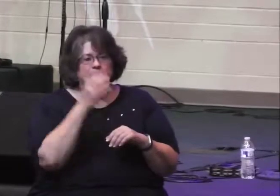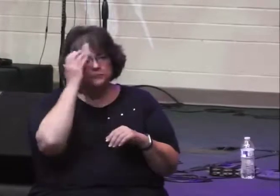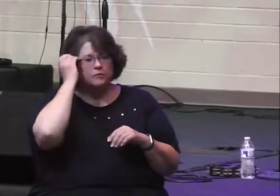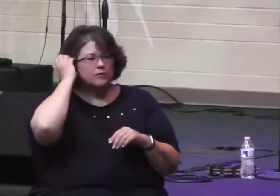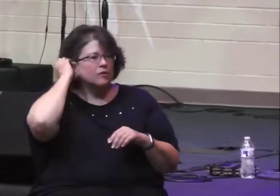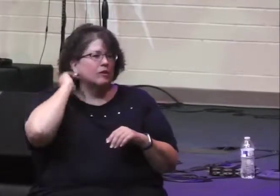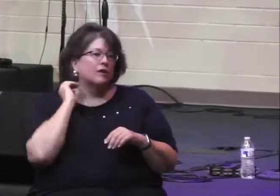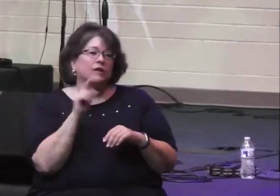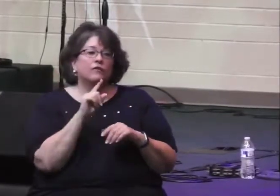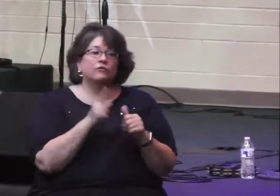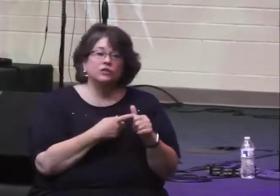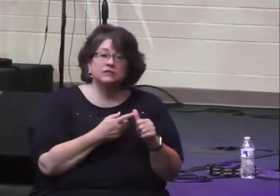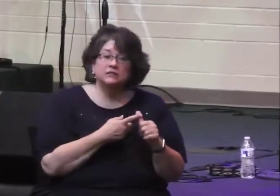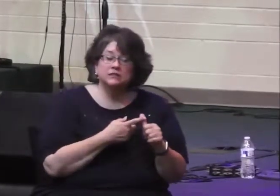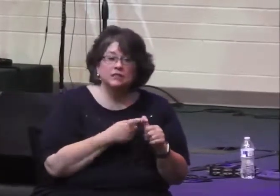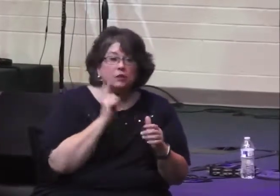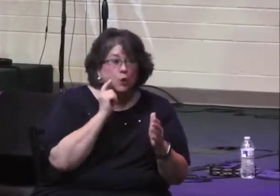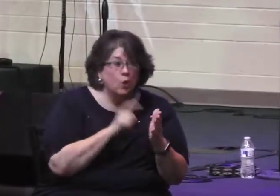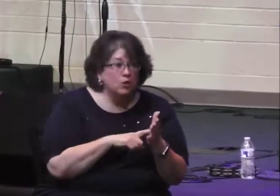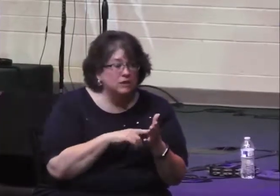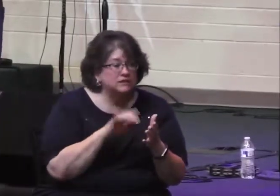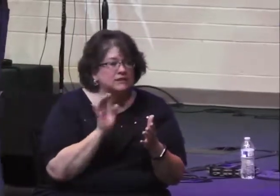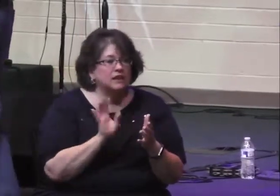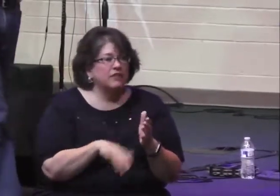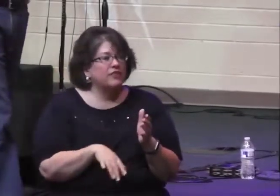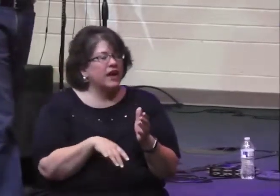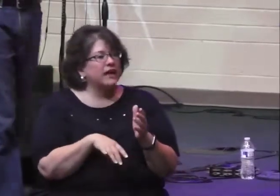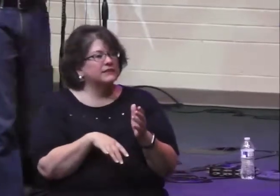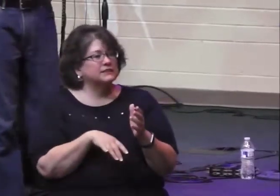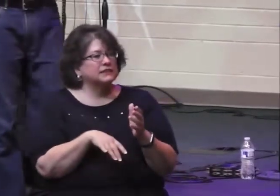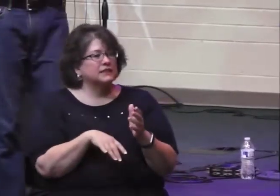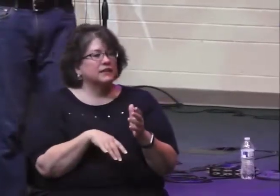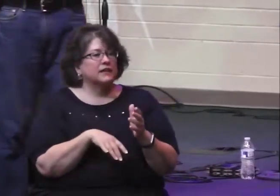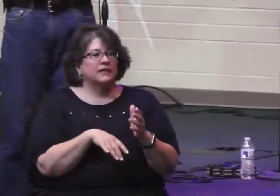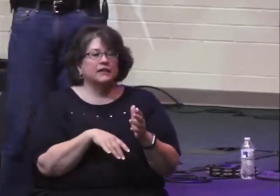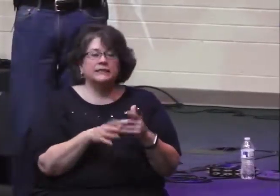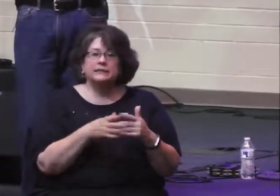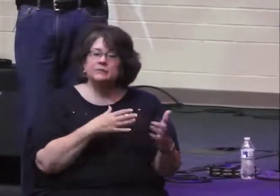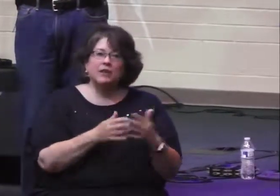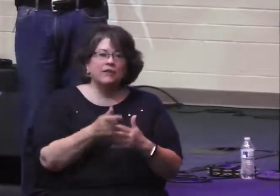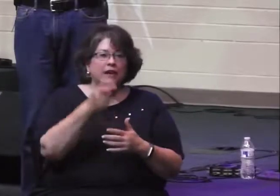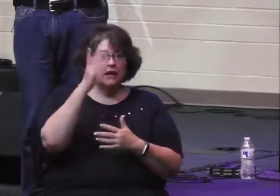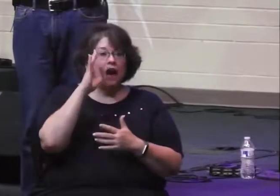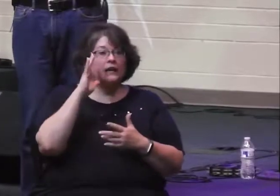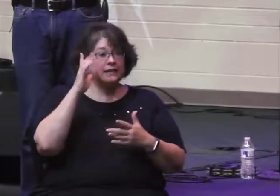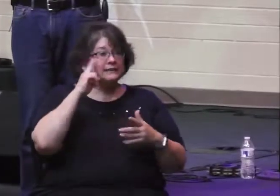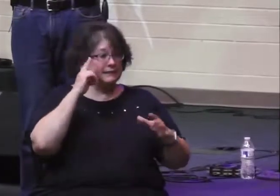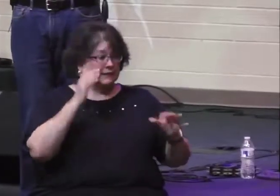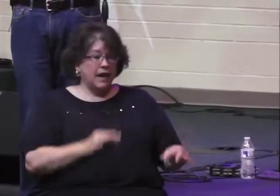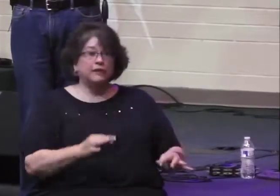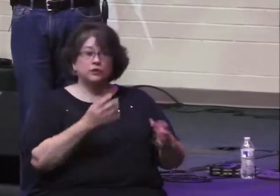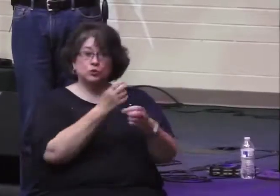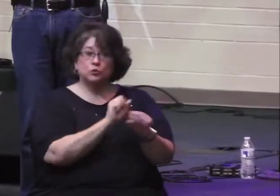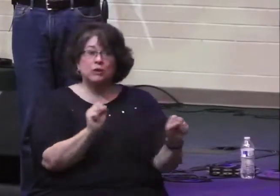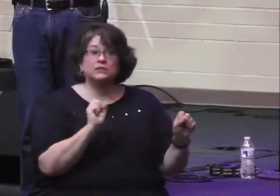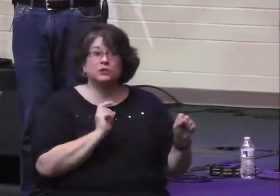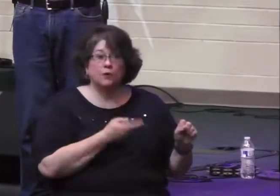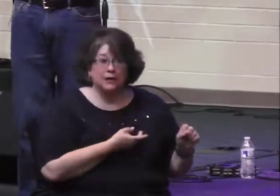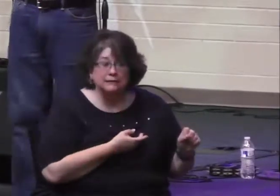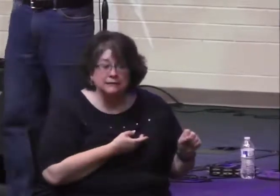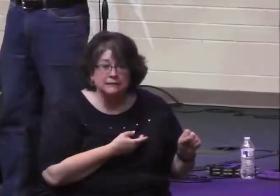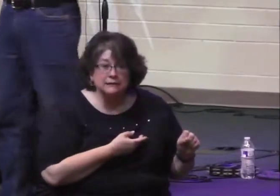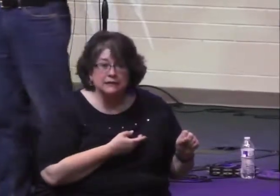particular section. And here's the first one. Notice that even when God has determined to